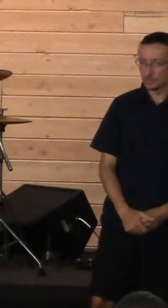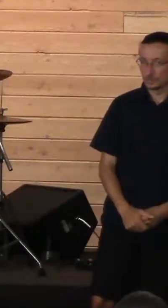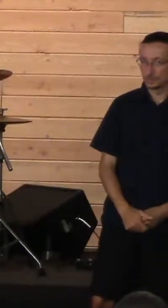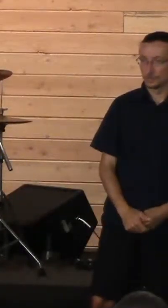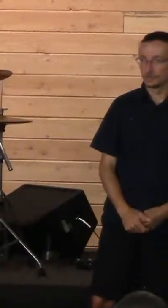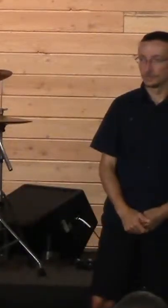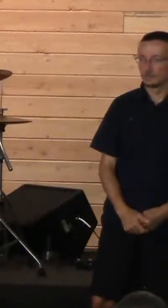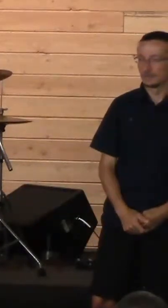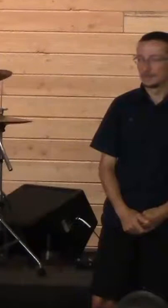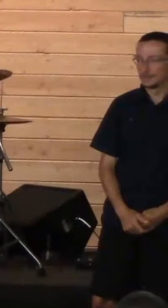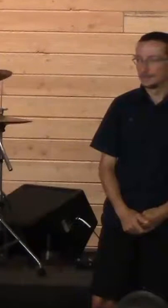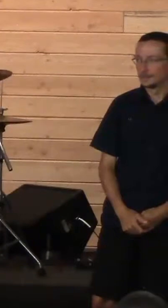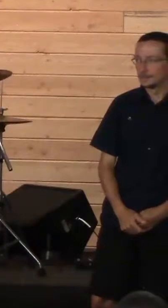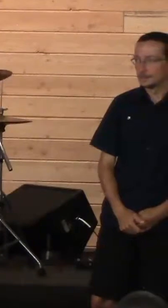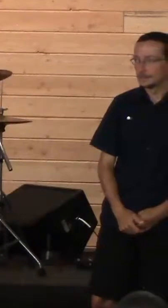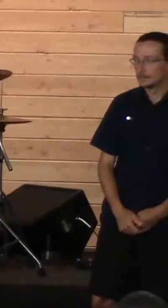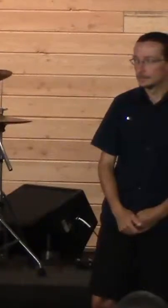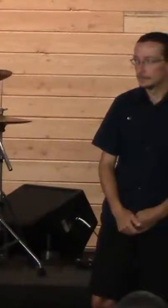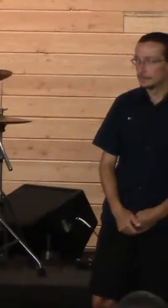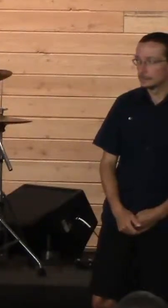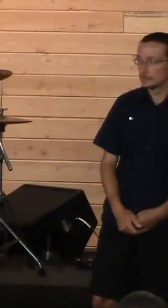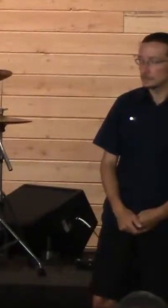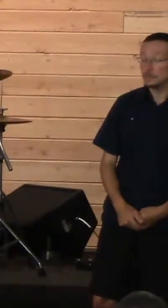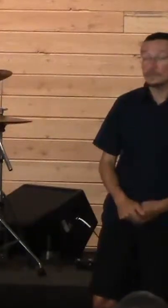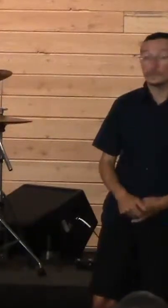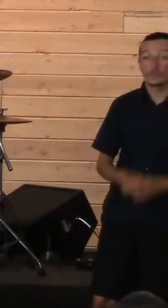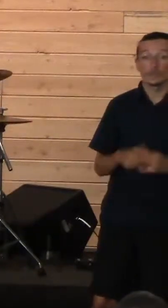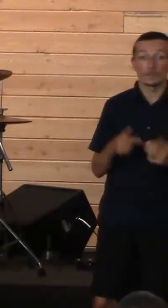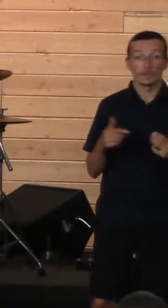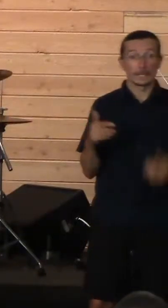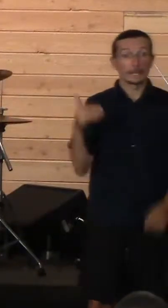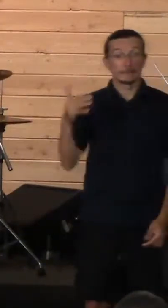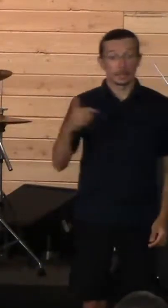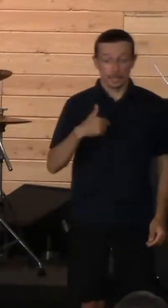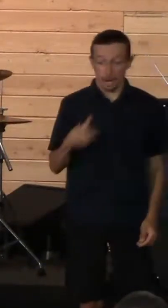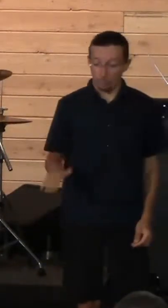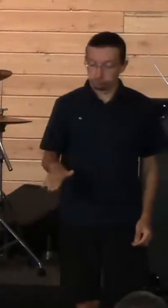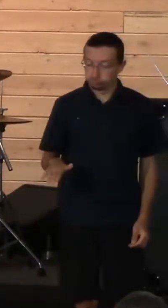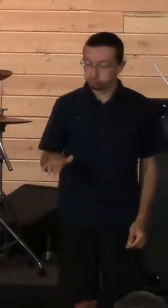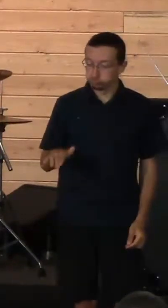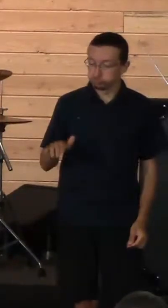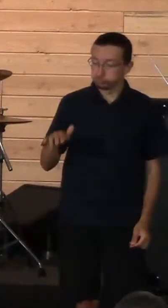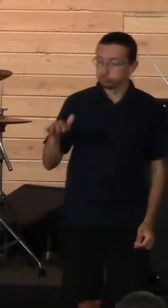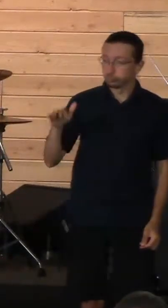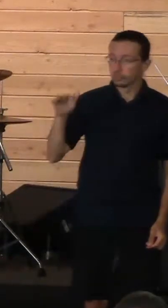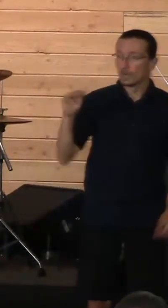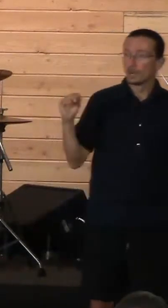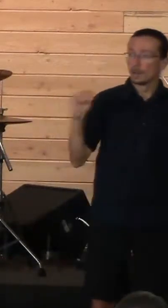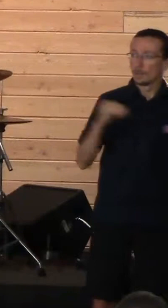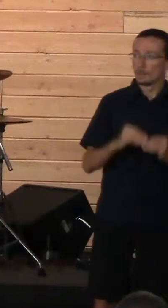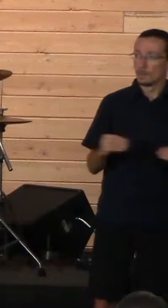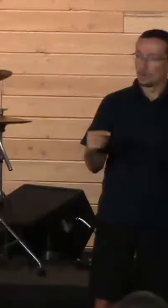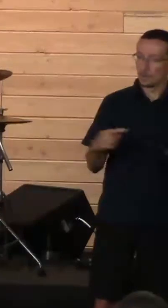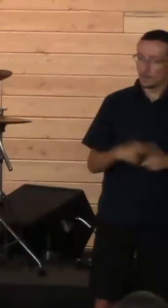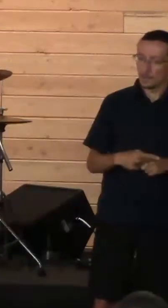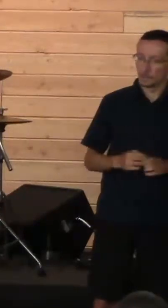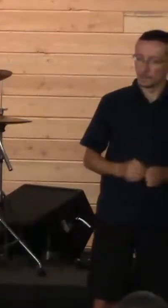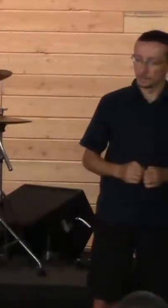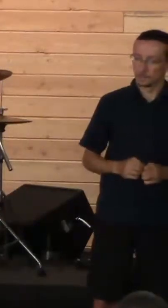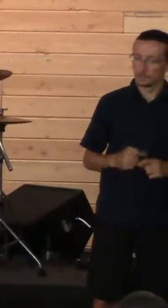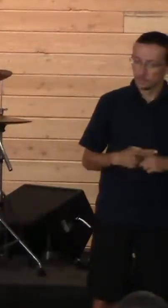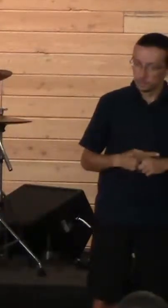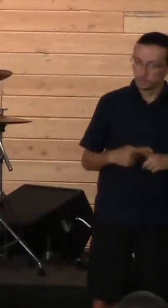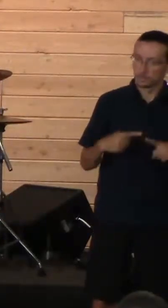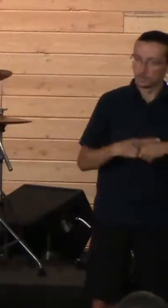And so, and eventually, the older I got, the more the conflict rose. It got worse, and it got